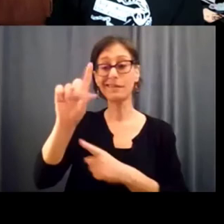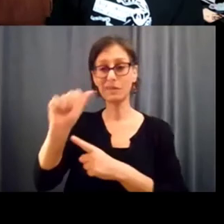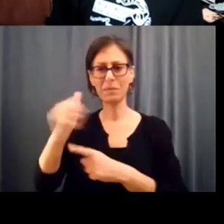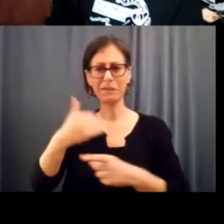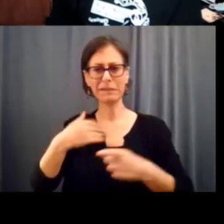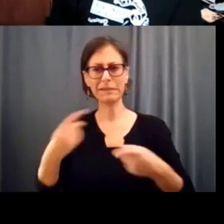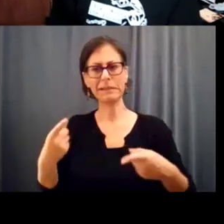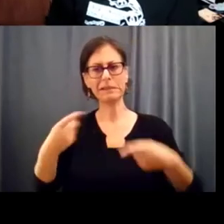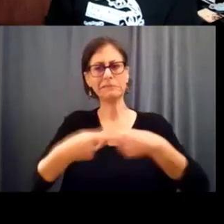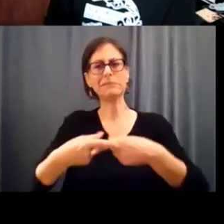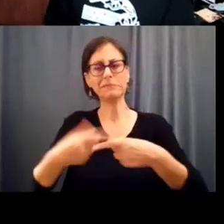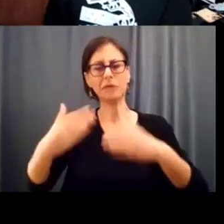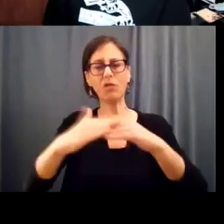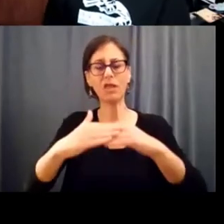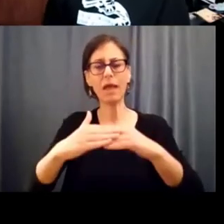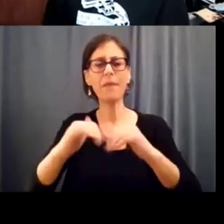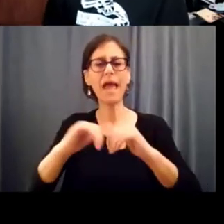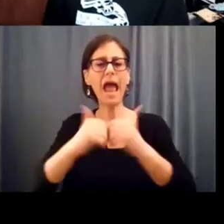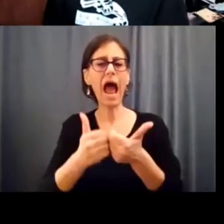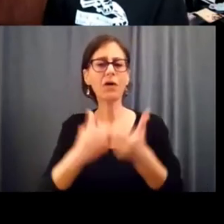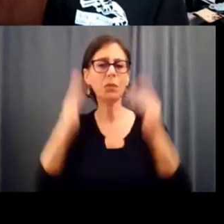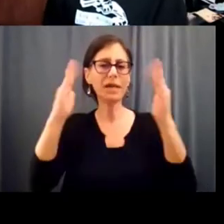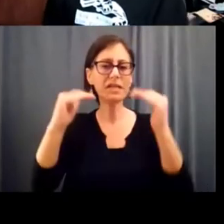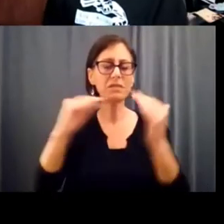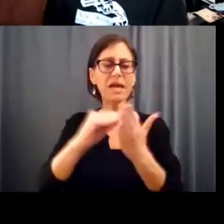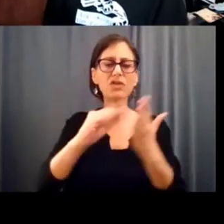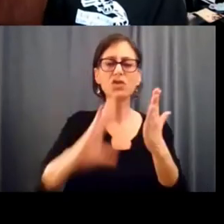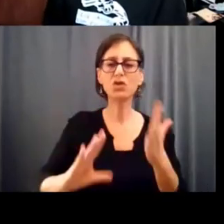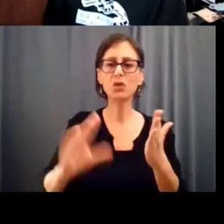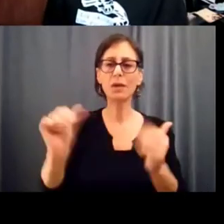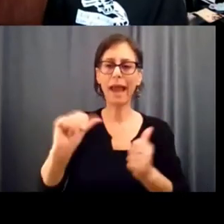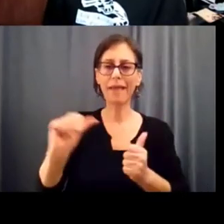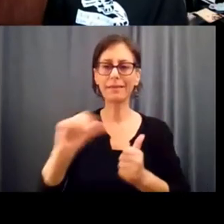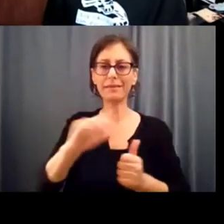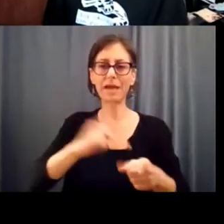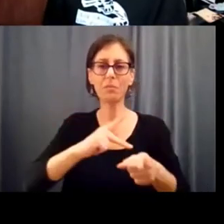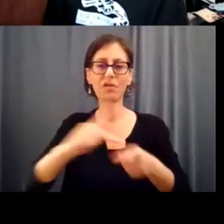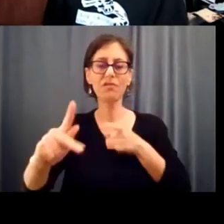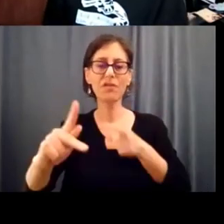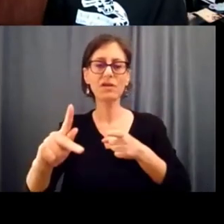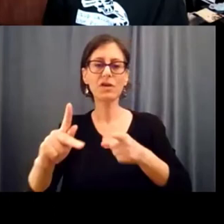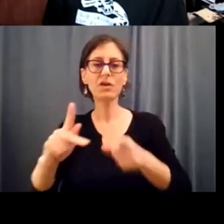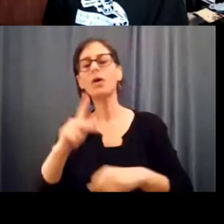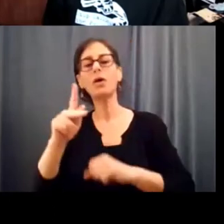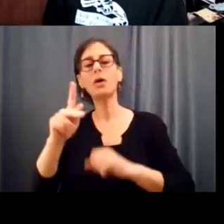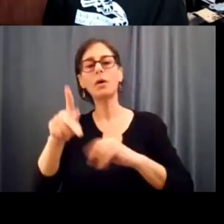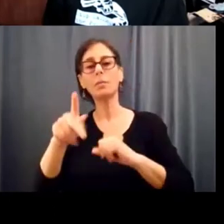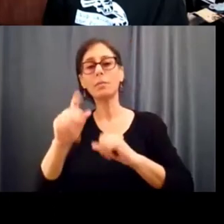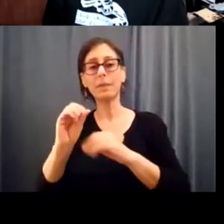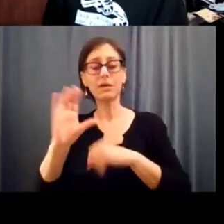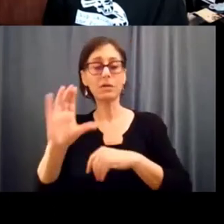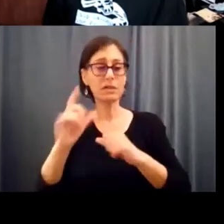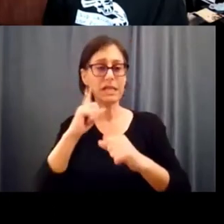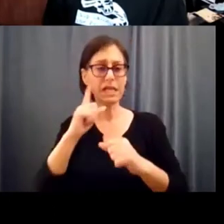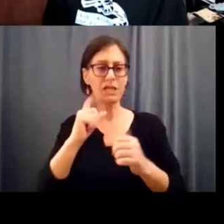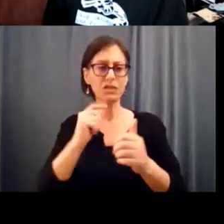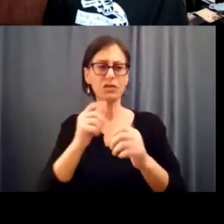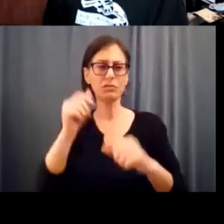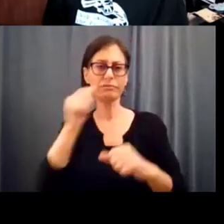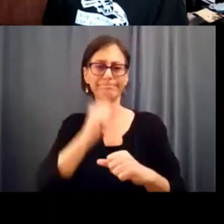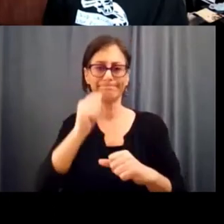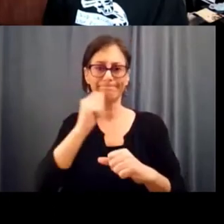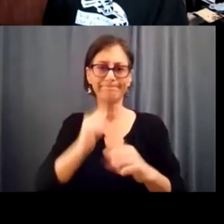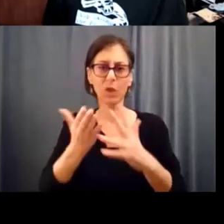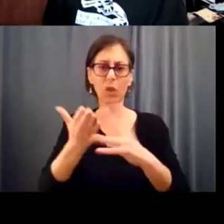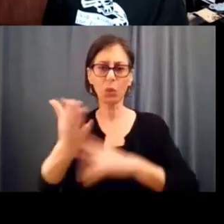extent do we expect student athletes and professional players of color to play through their injuries despite knowing it will have lifelong